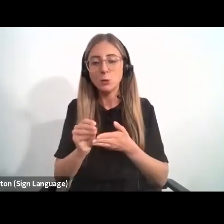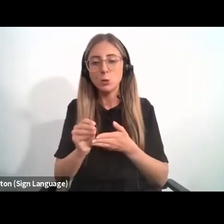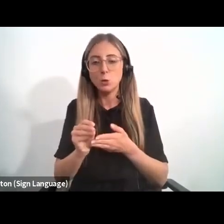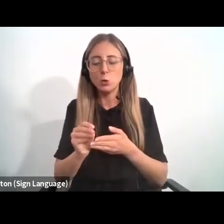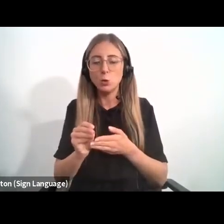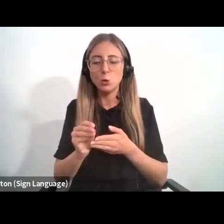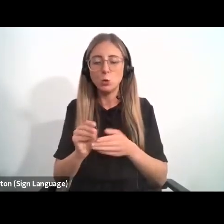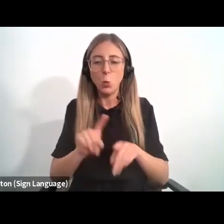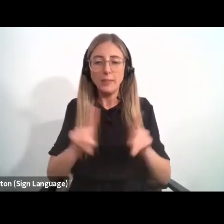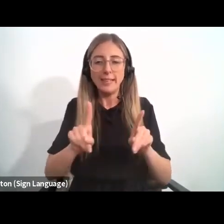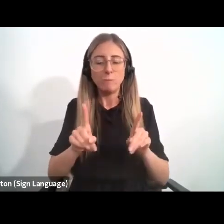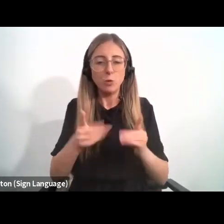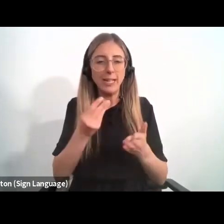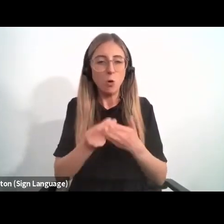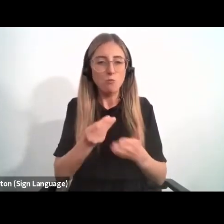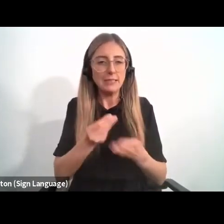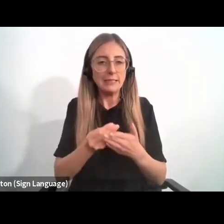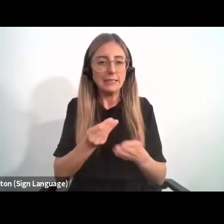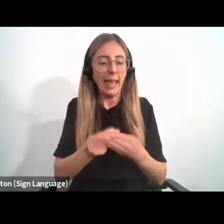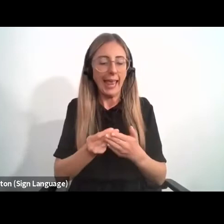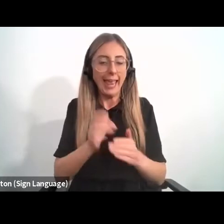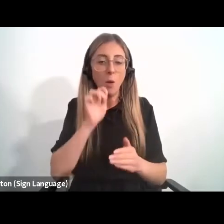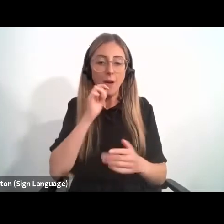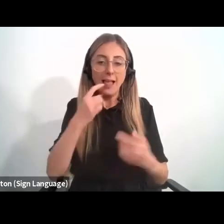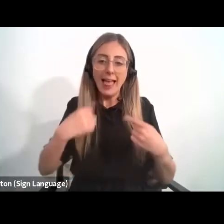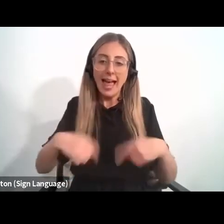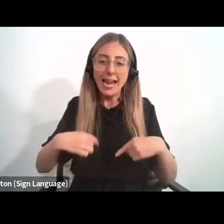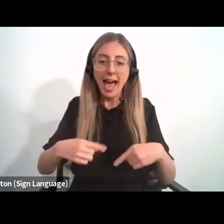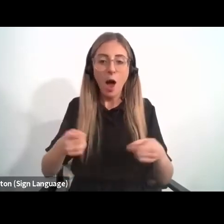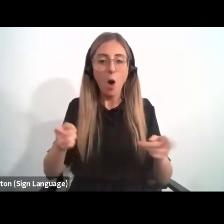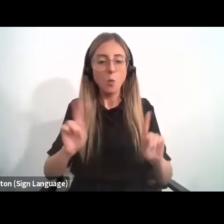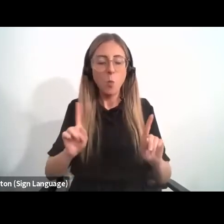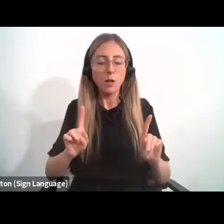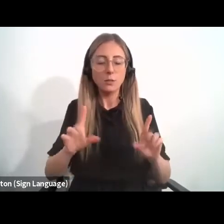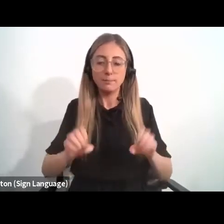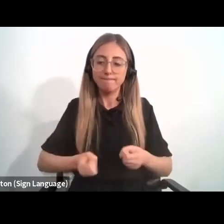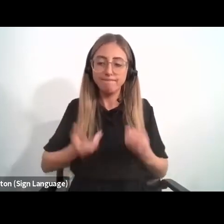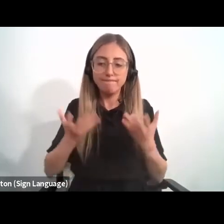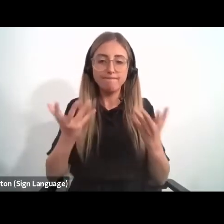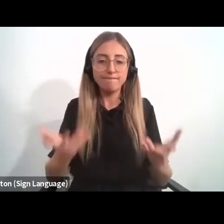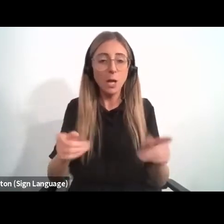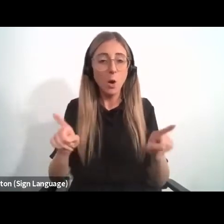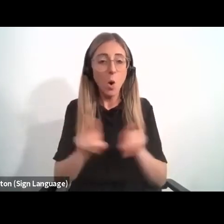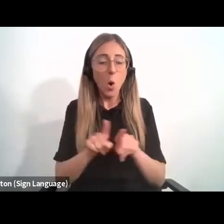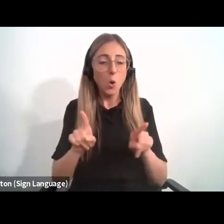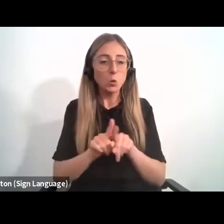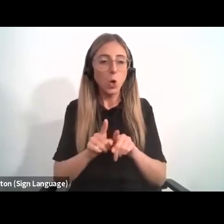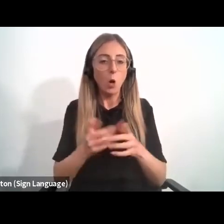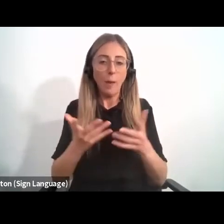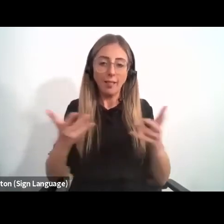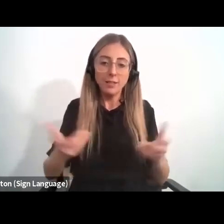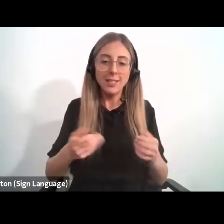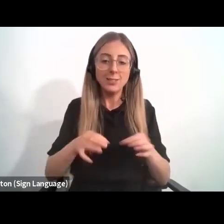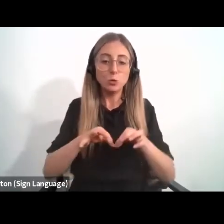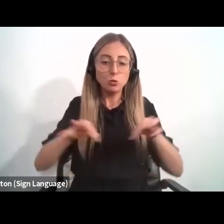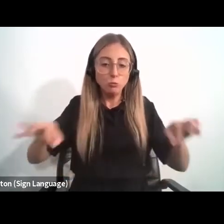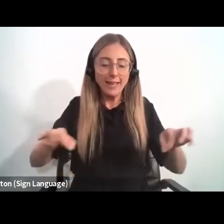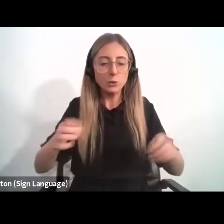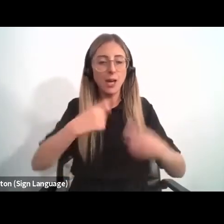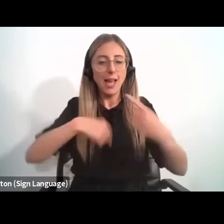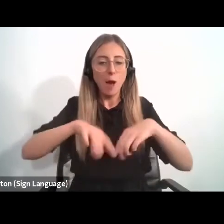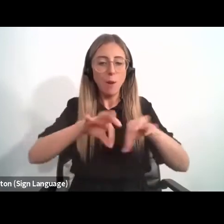currencies, will not only assuage the liquidity constraint, it will also push the boundaries of efficiency and productivity